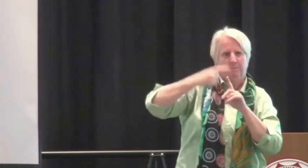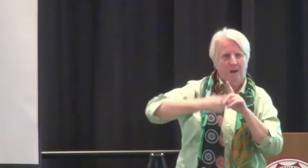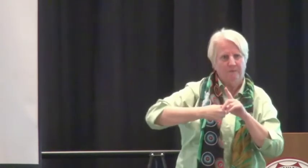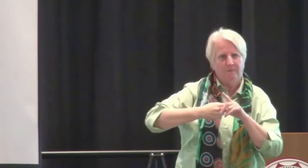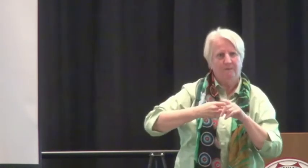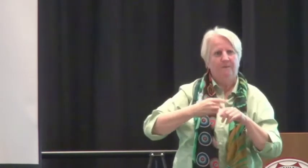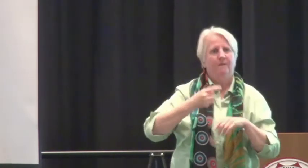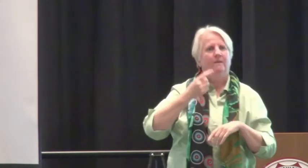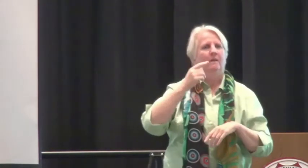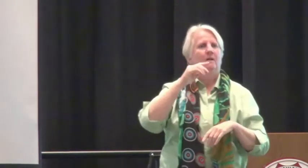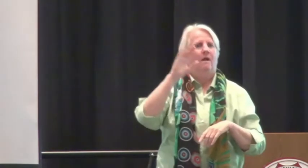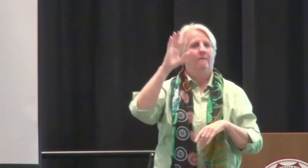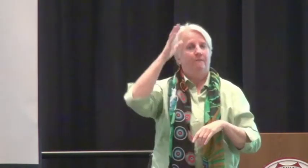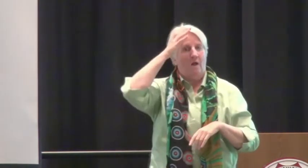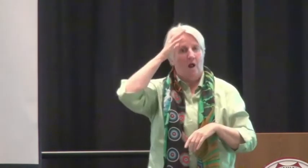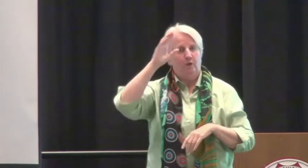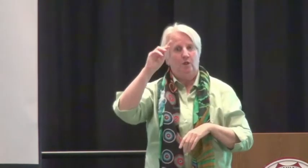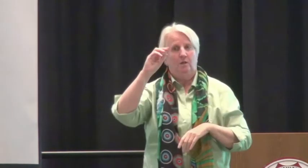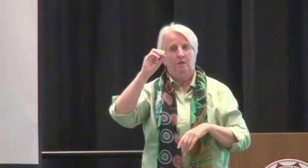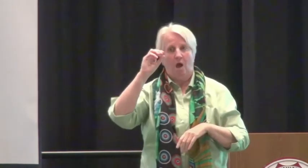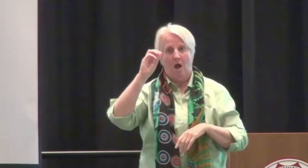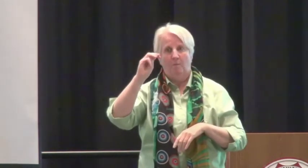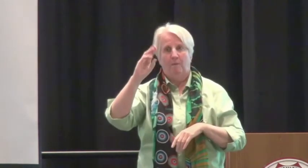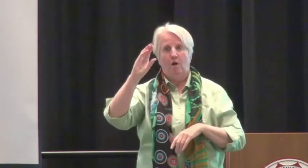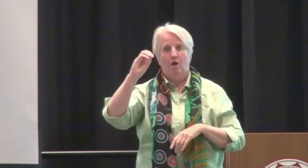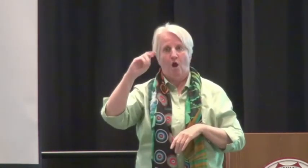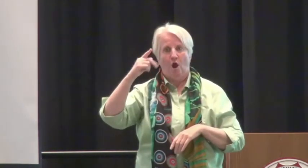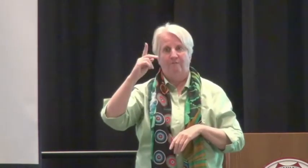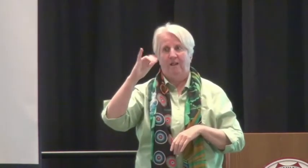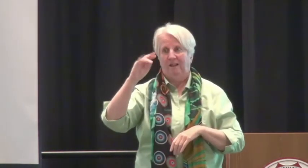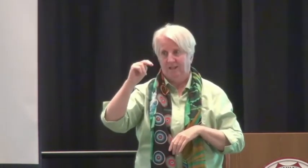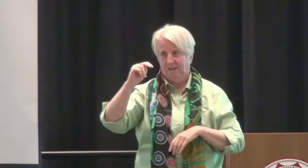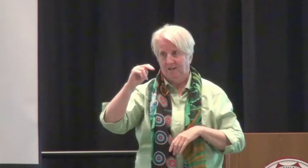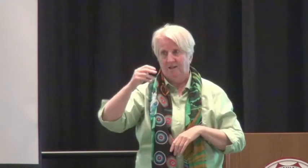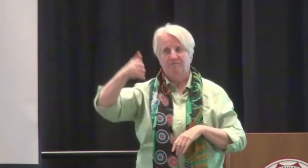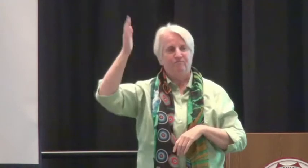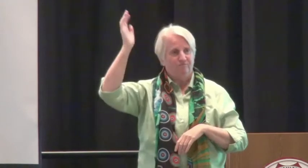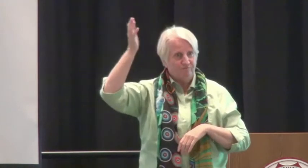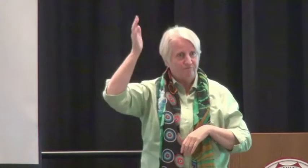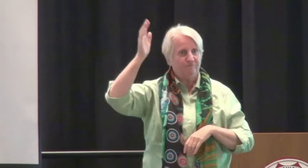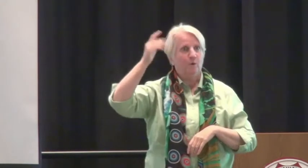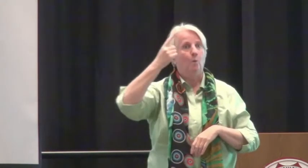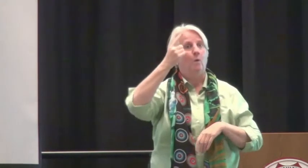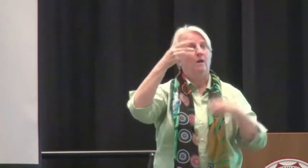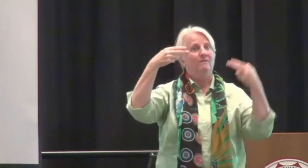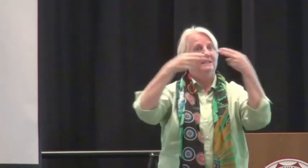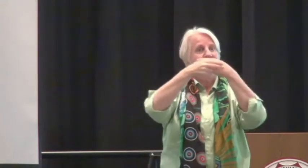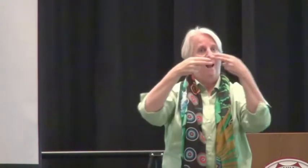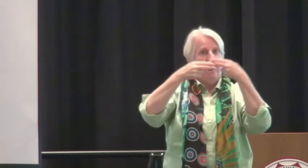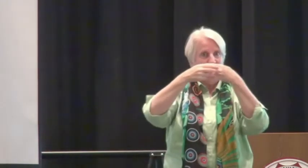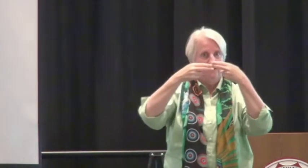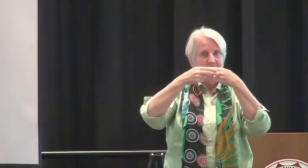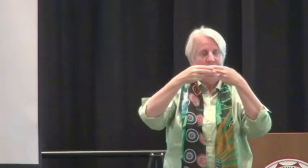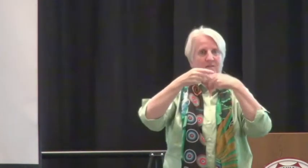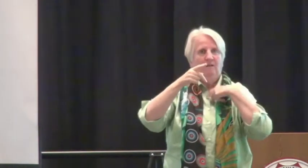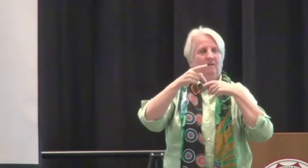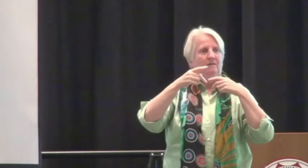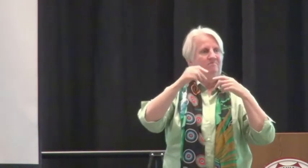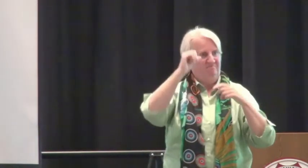In fact, the service that I attended last month, Father Tom Coughlin had a